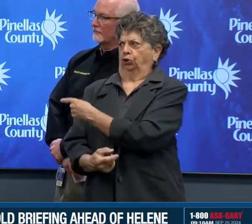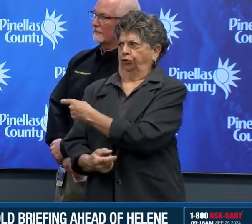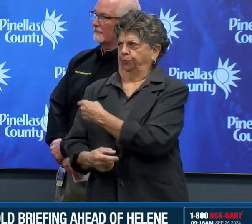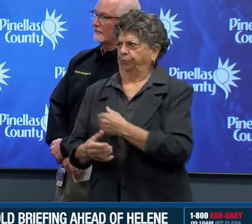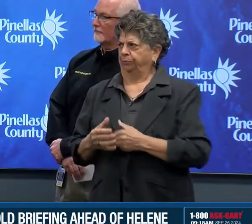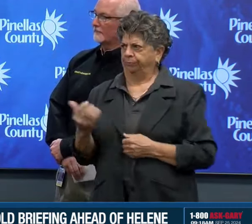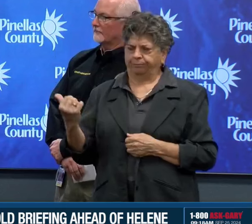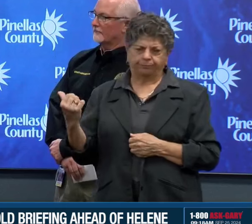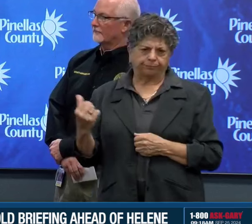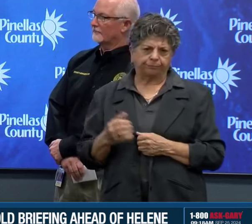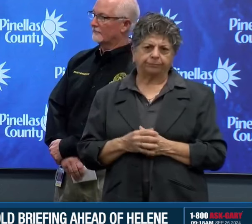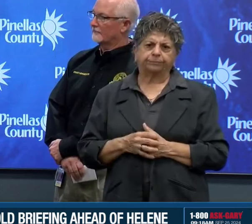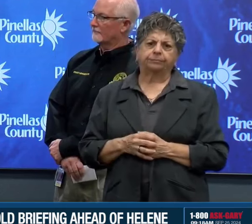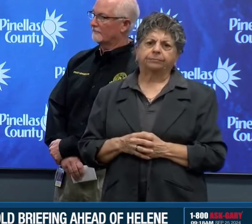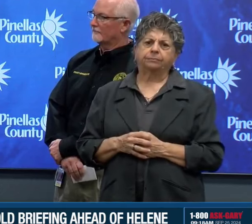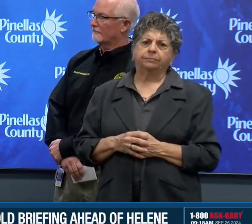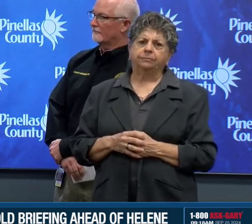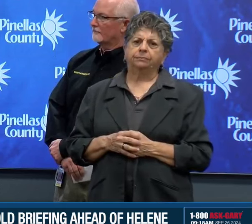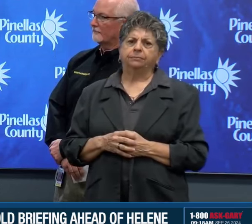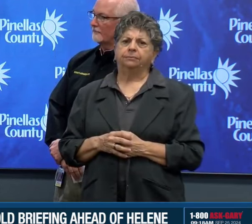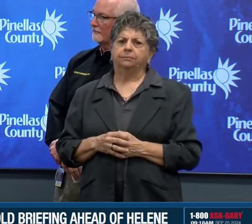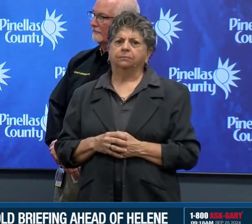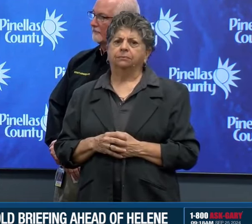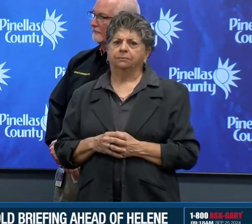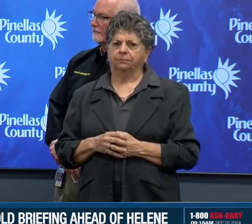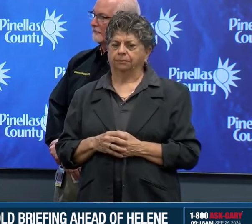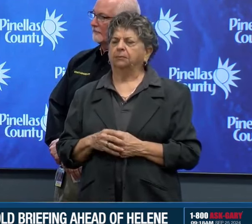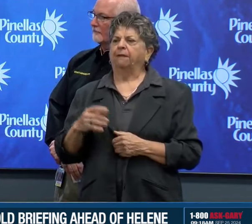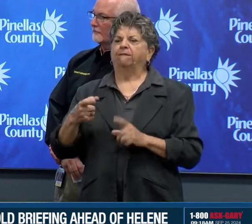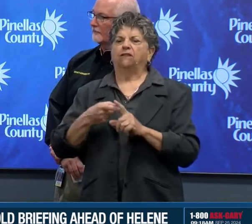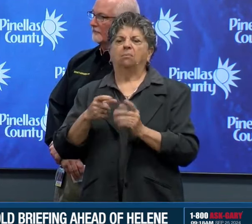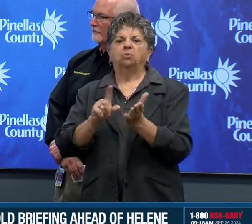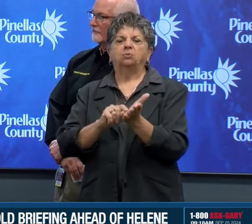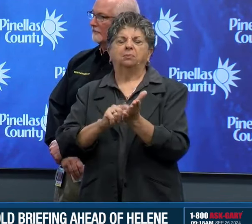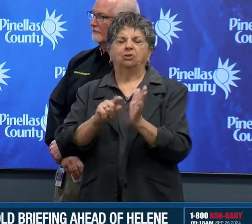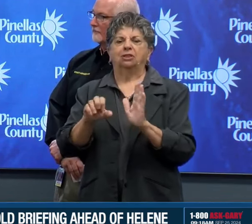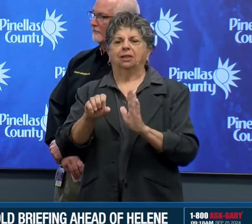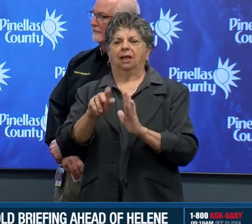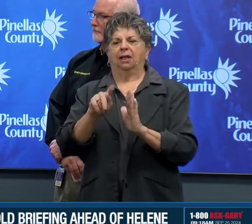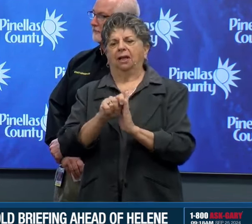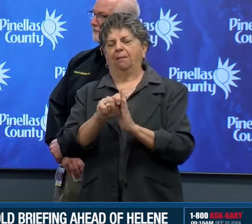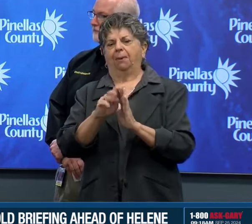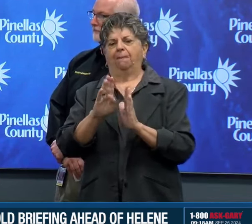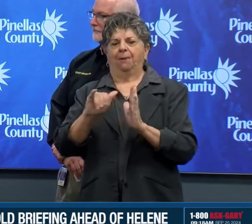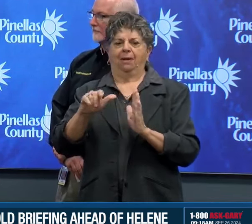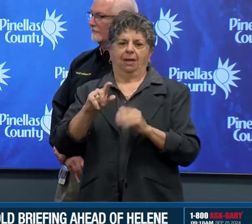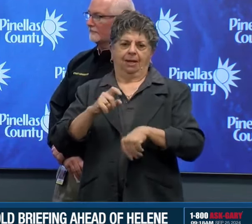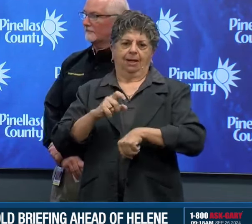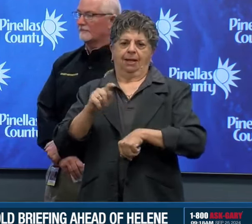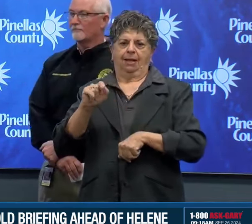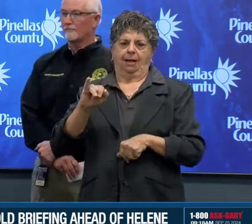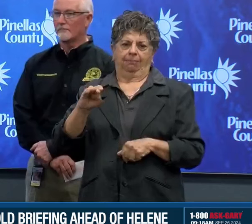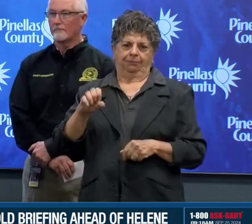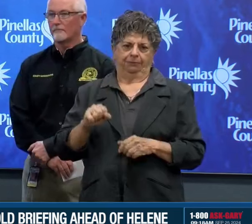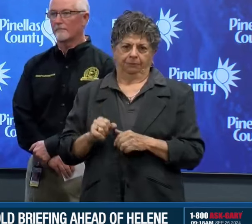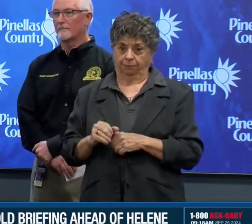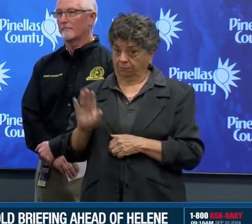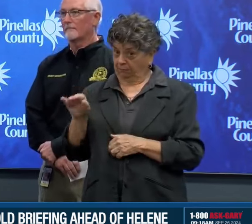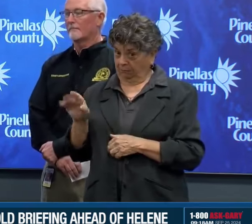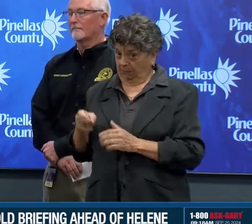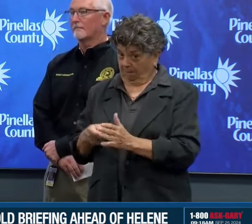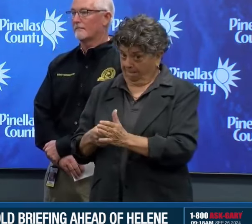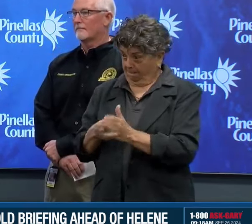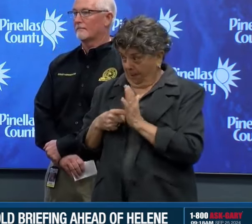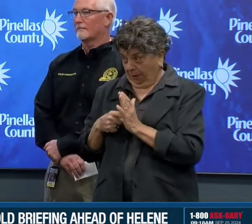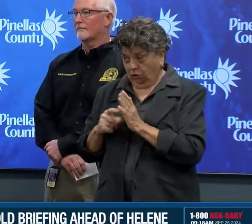with Tampa Bay Times. He asks, can you share a definition of mandatory evacuation? If you live in that evacuation zone,